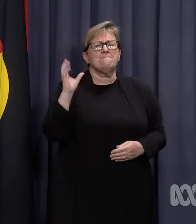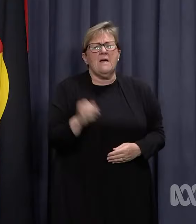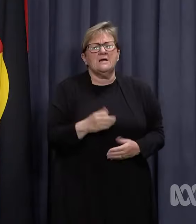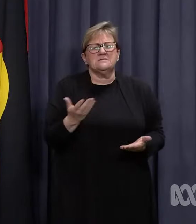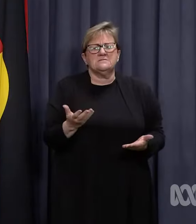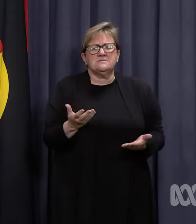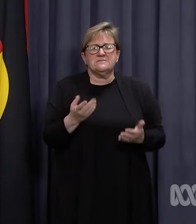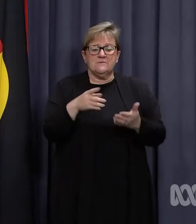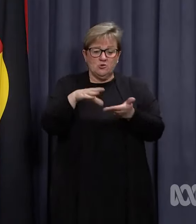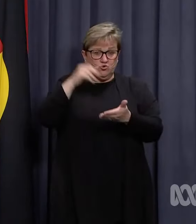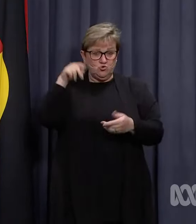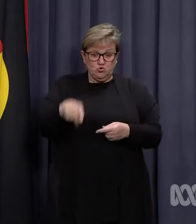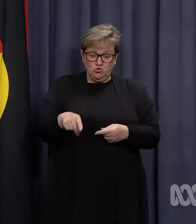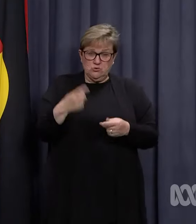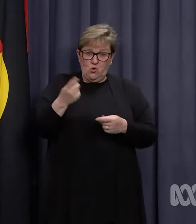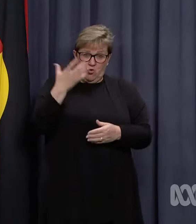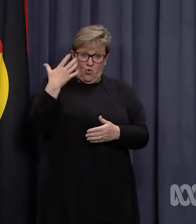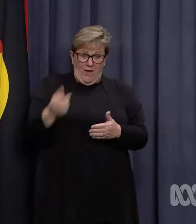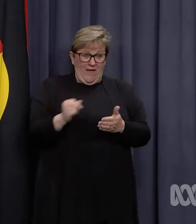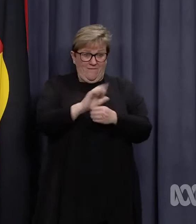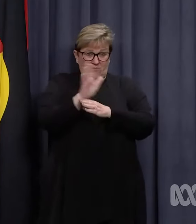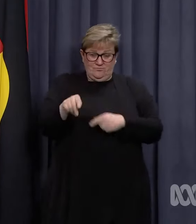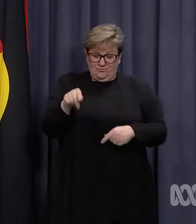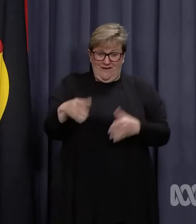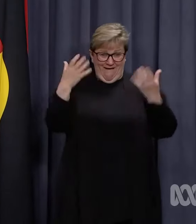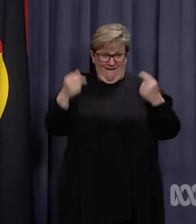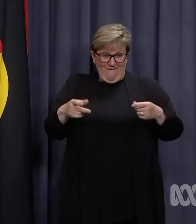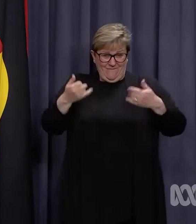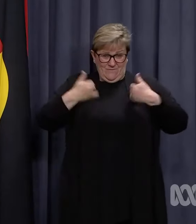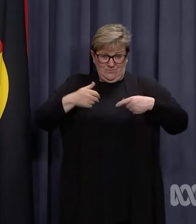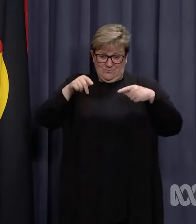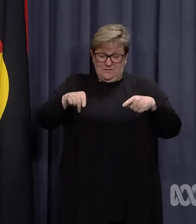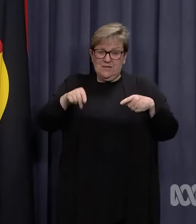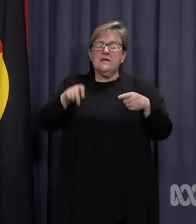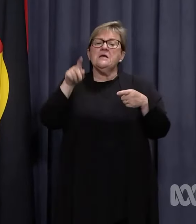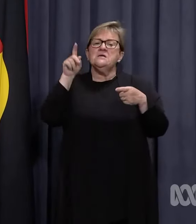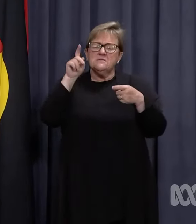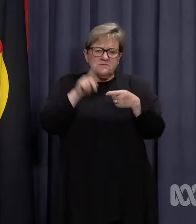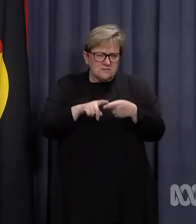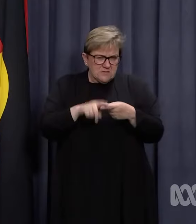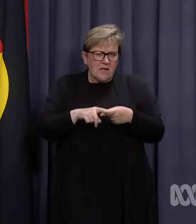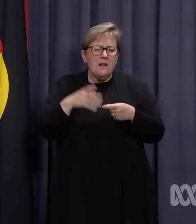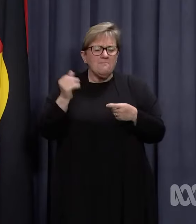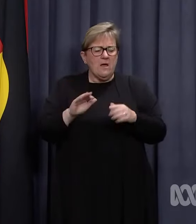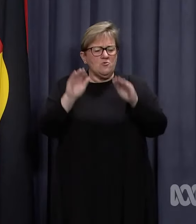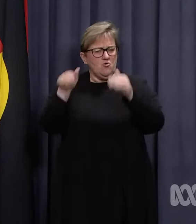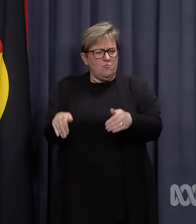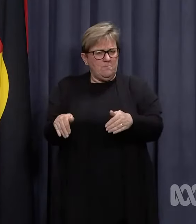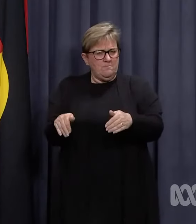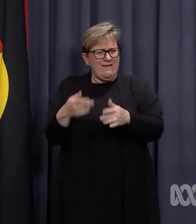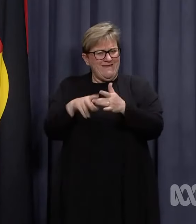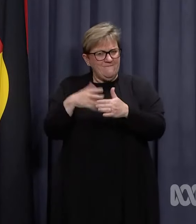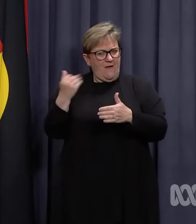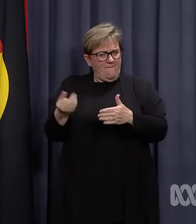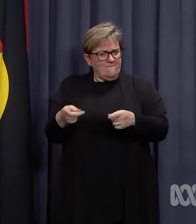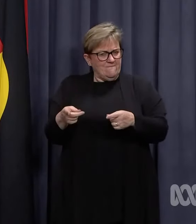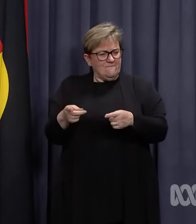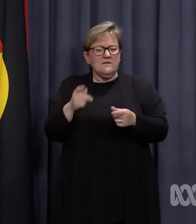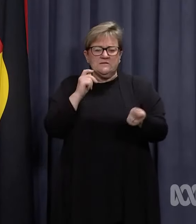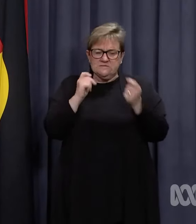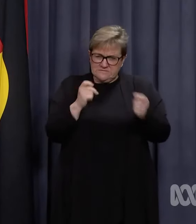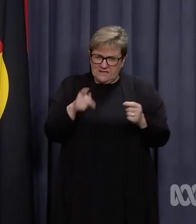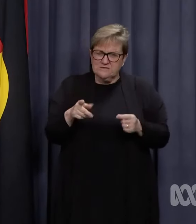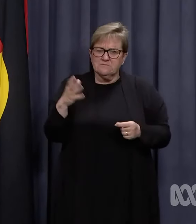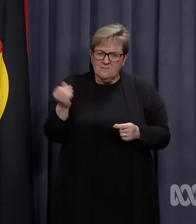A student who has COVID-19 symptoms will still be required to stay home, and be tested